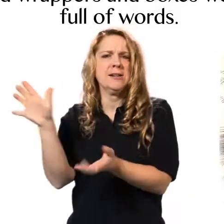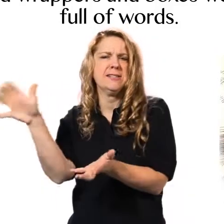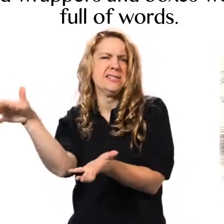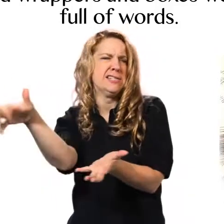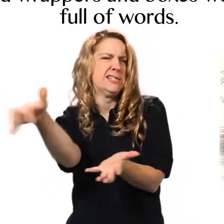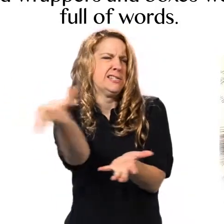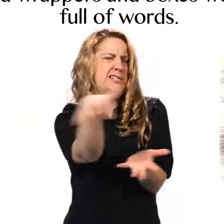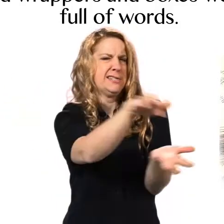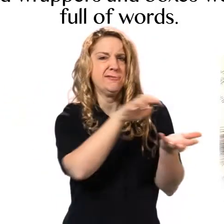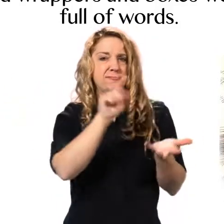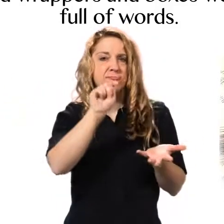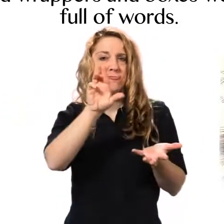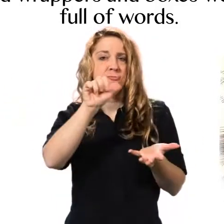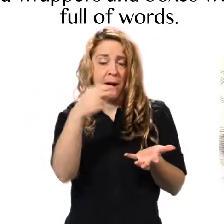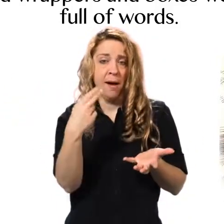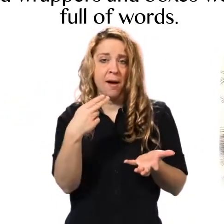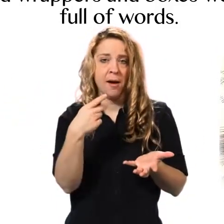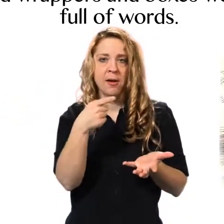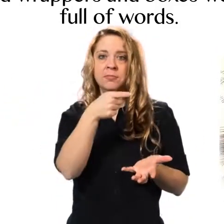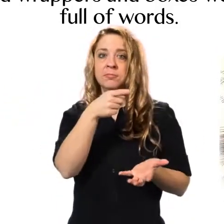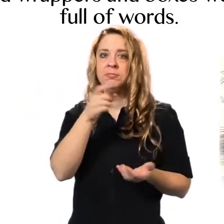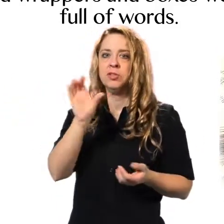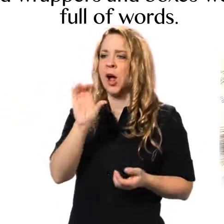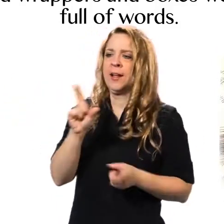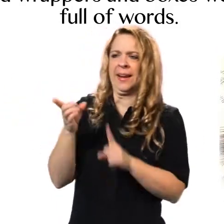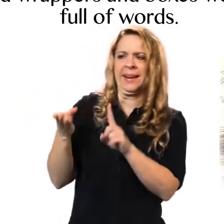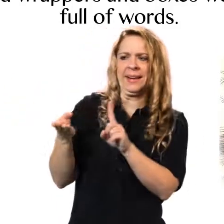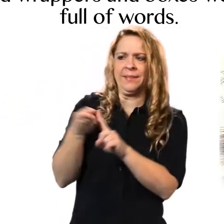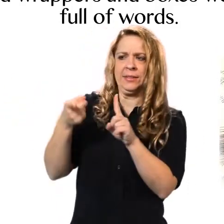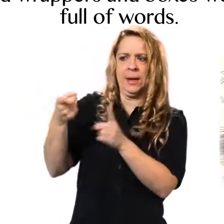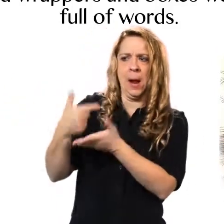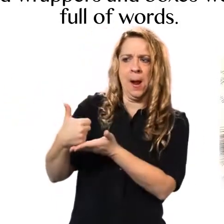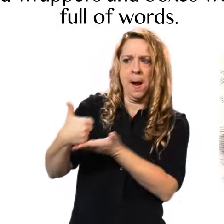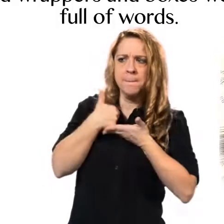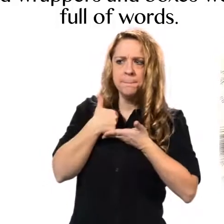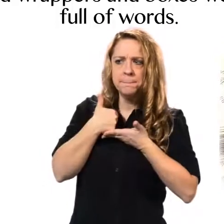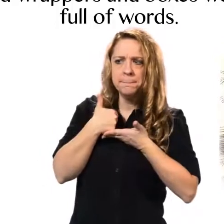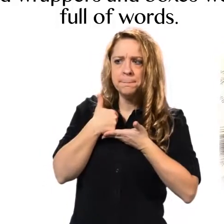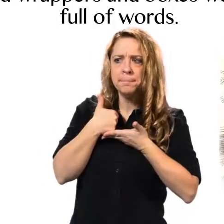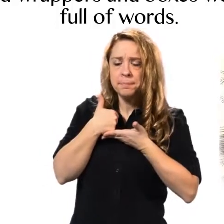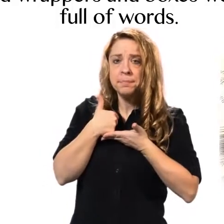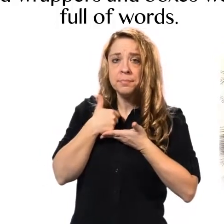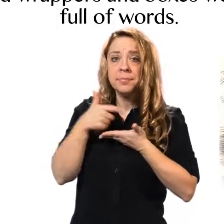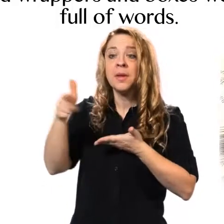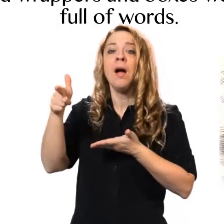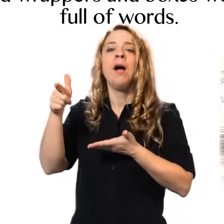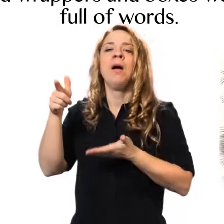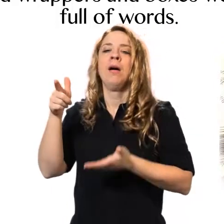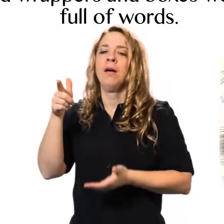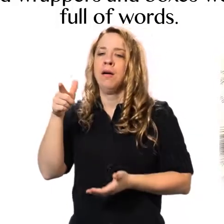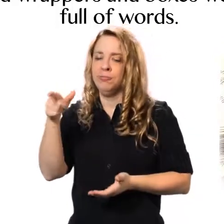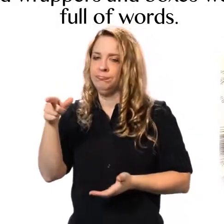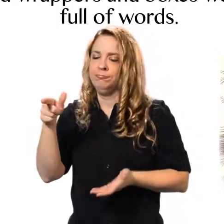Charlotte convinced Templeton to come along and help. Finding trash was his specialty. And old wrappers and boxes